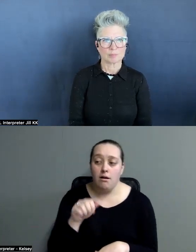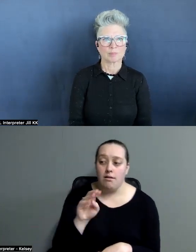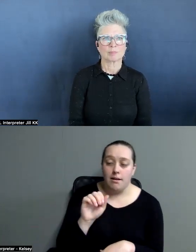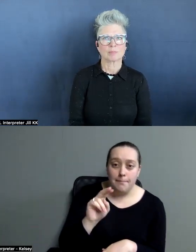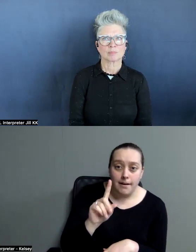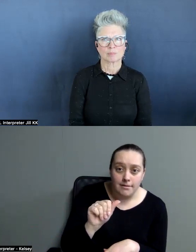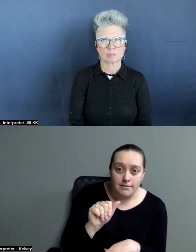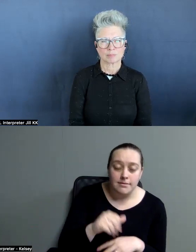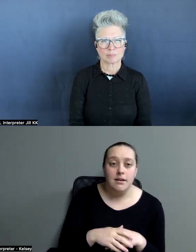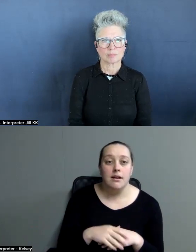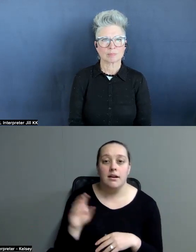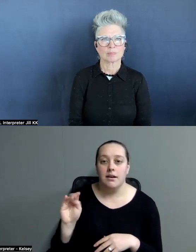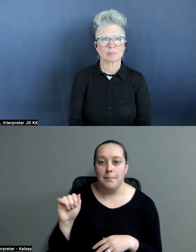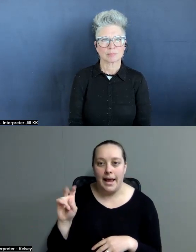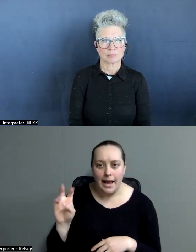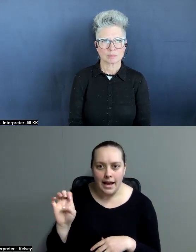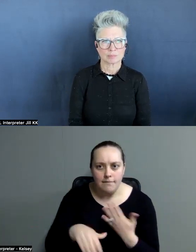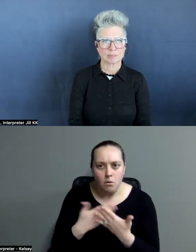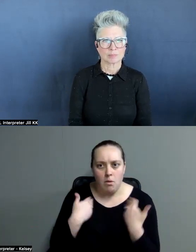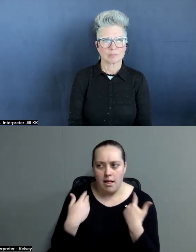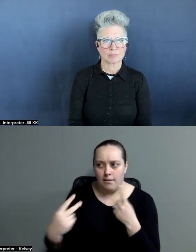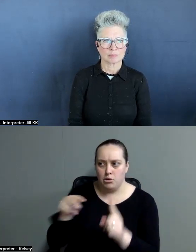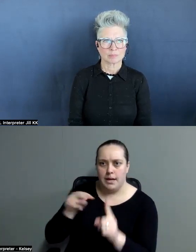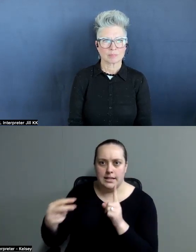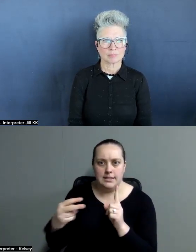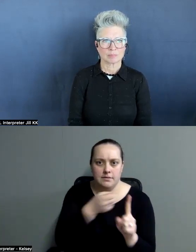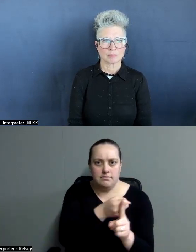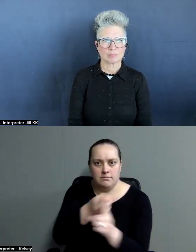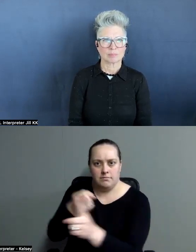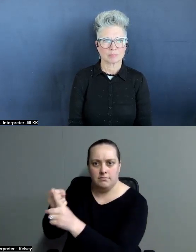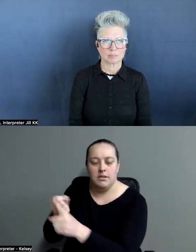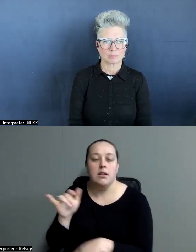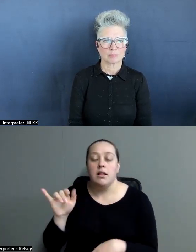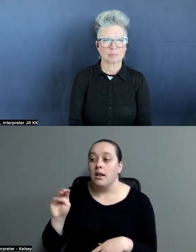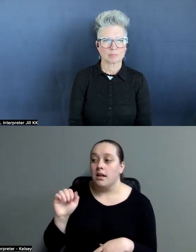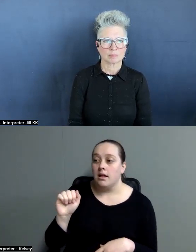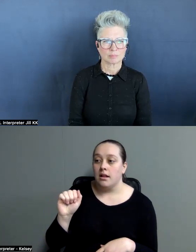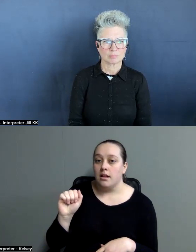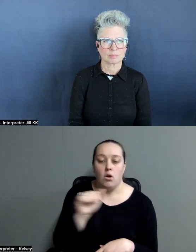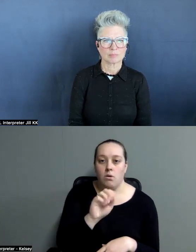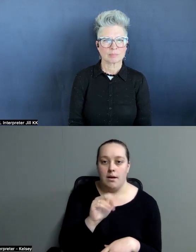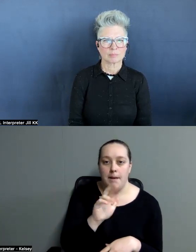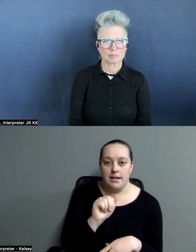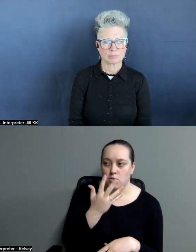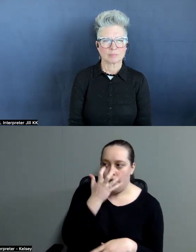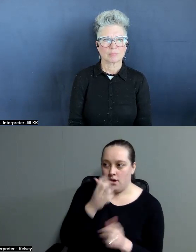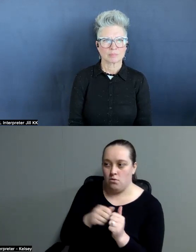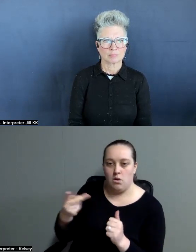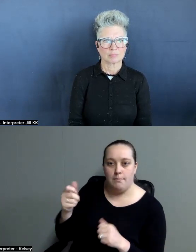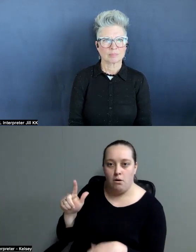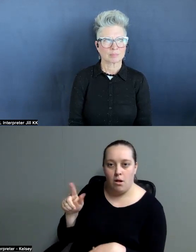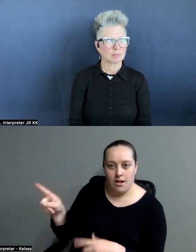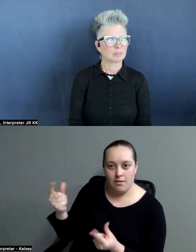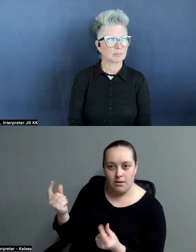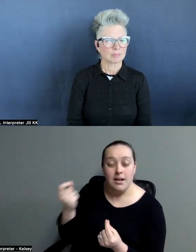and with Maeve. Like Amanda was so angry with Paul for what he did. And both